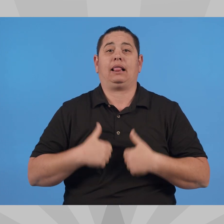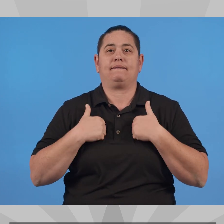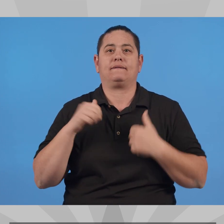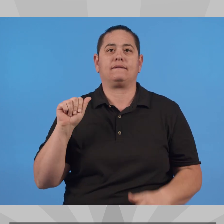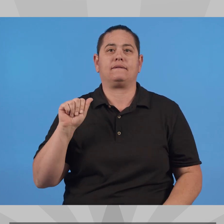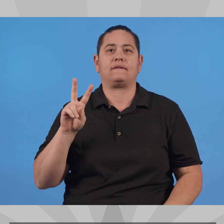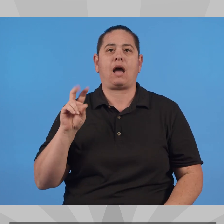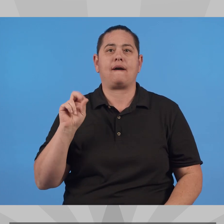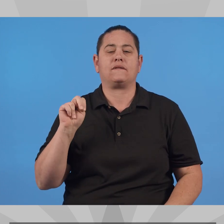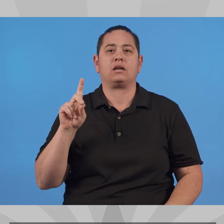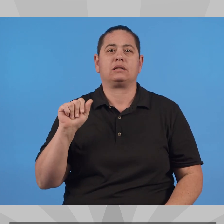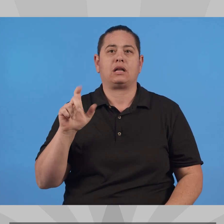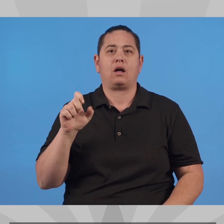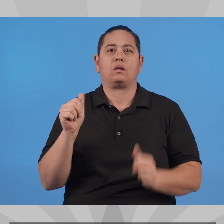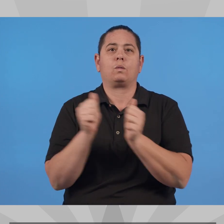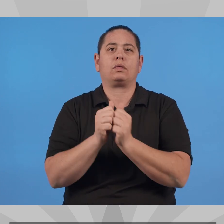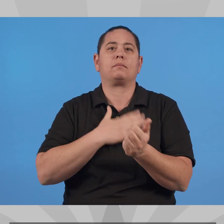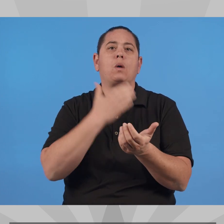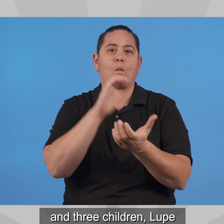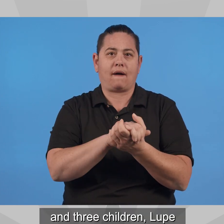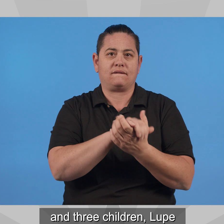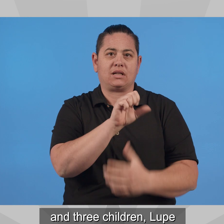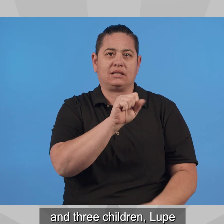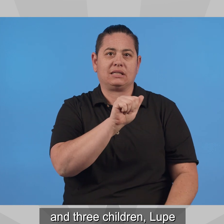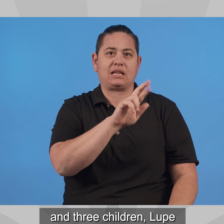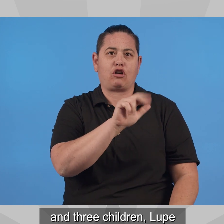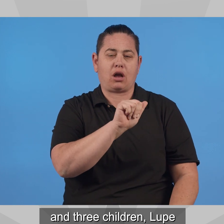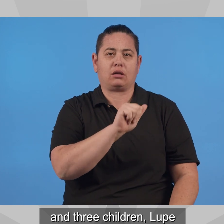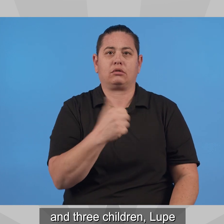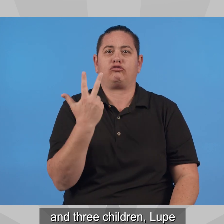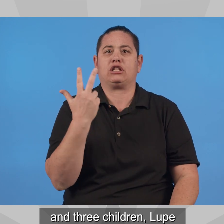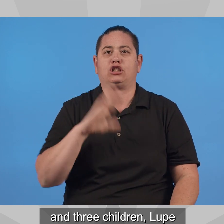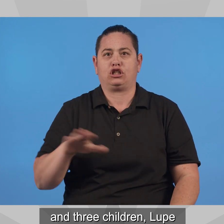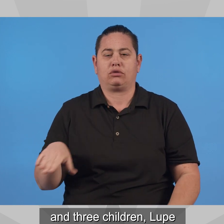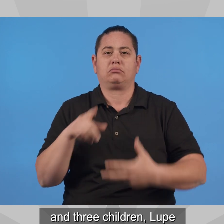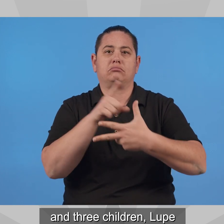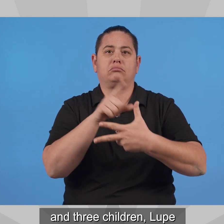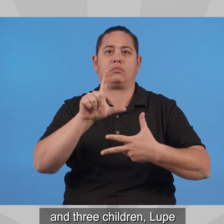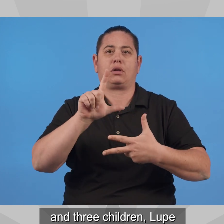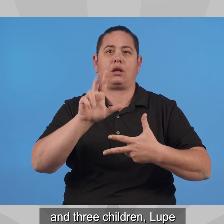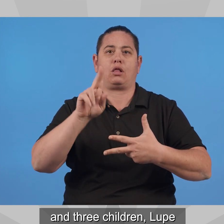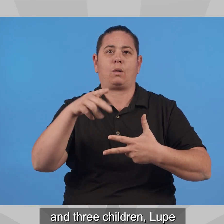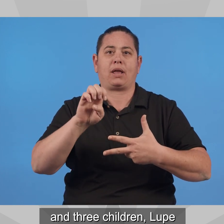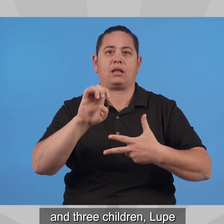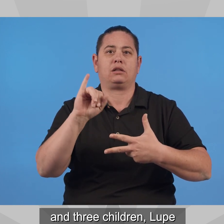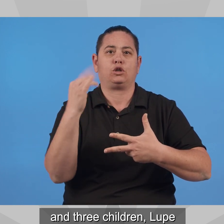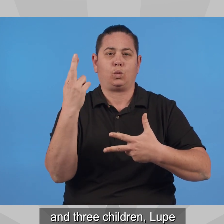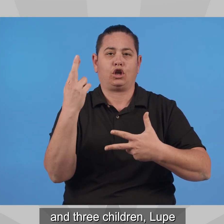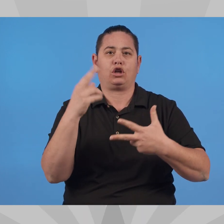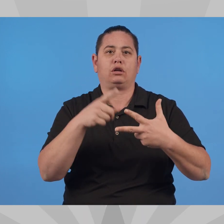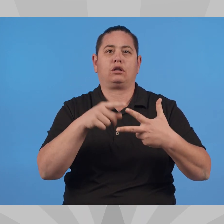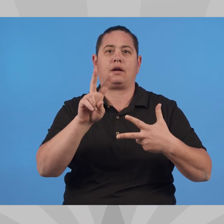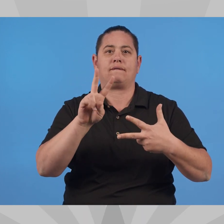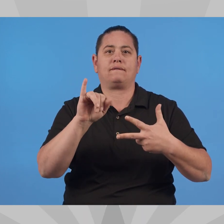I reside in Avondale with my wife, Sarah, and three children, Lupe Jr., Violeta, and Amalia.